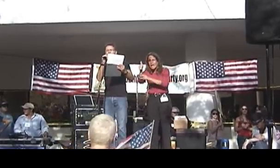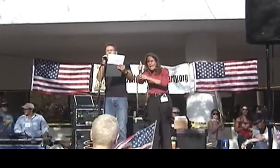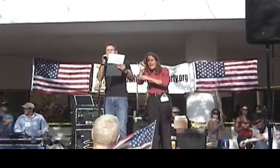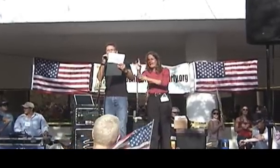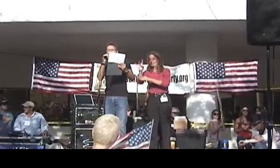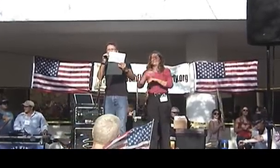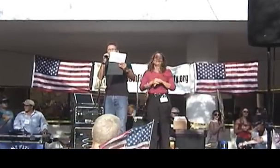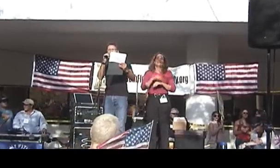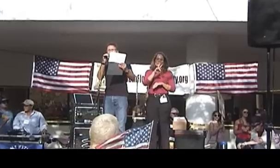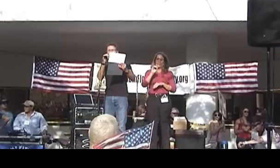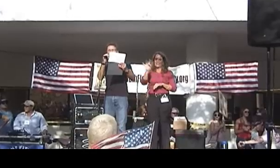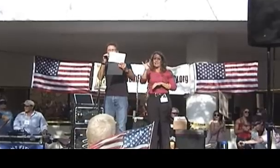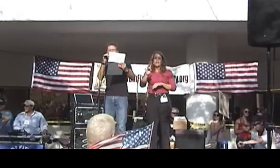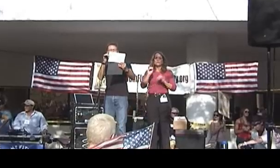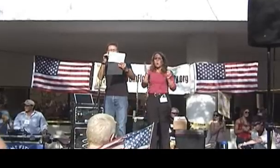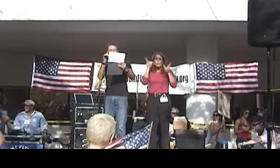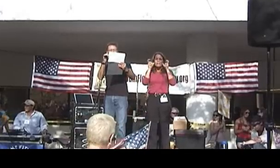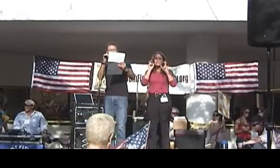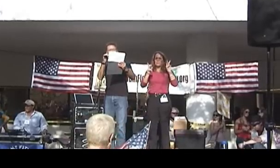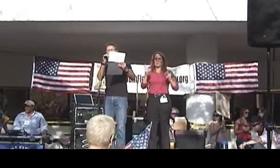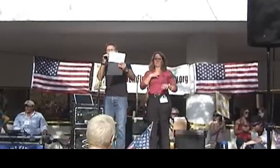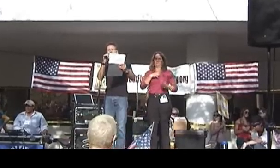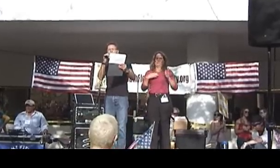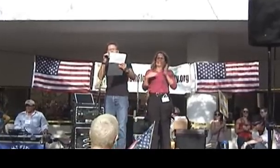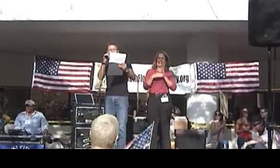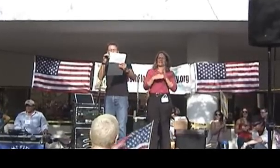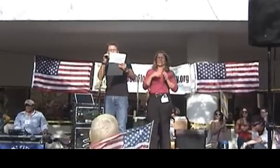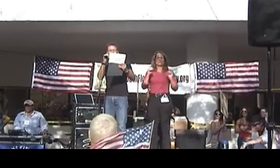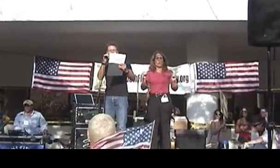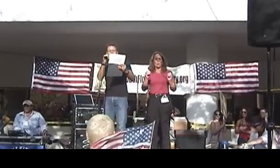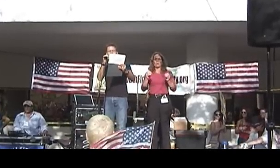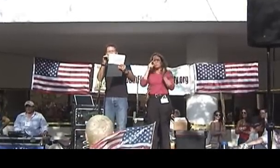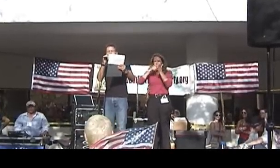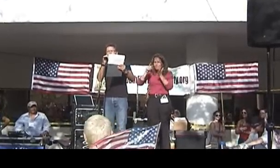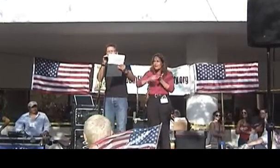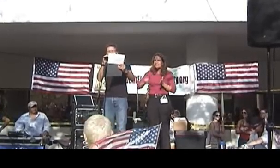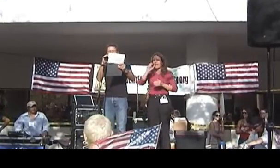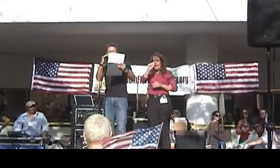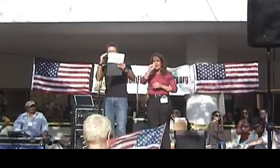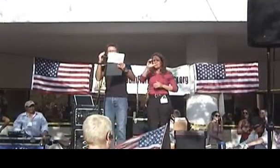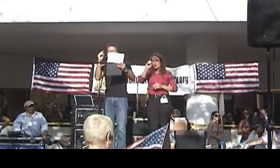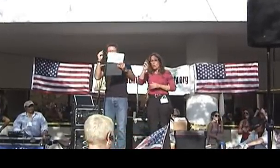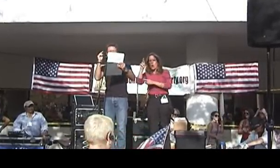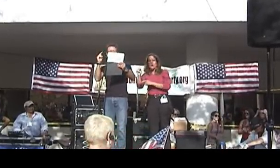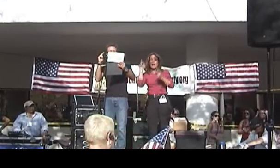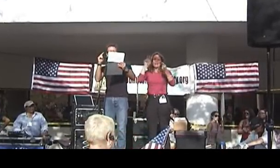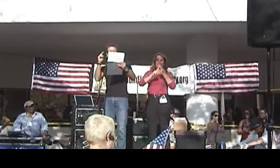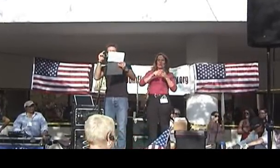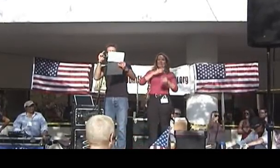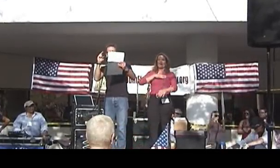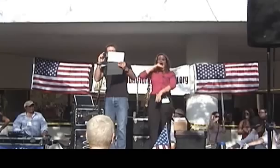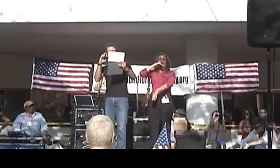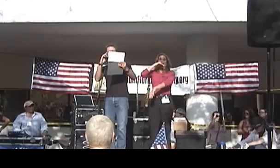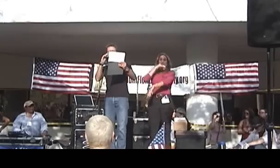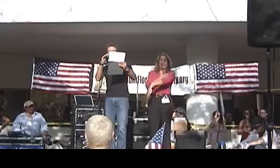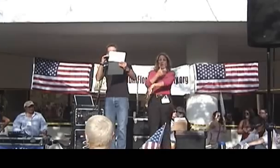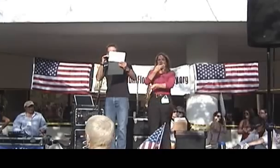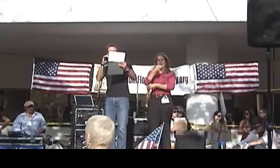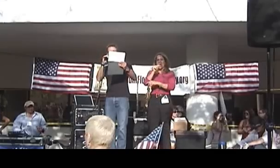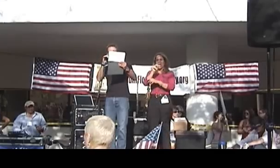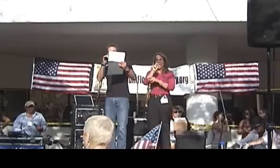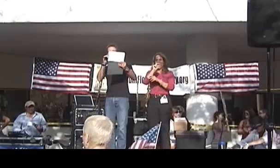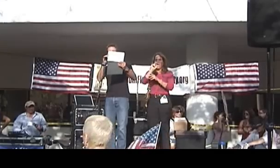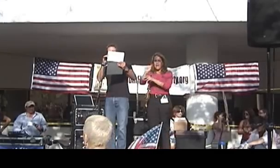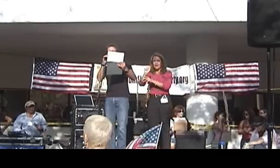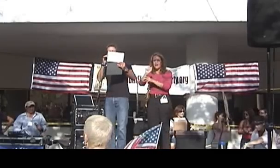Nobody would listen to people cry out against it. Nobody would investigate ACORN until my daughter Hannah Giles